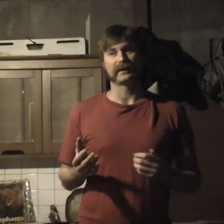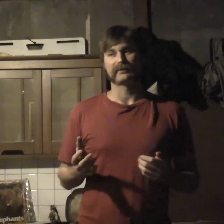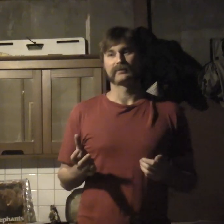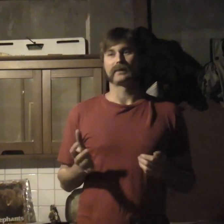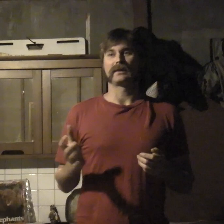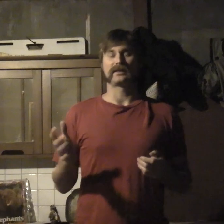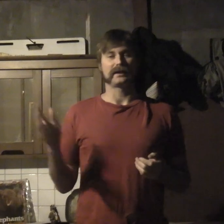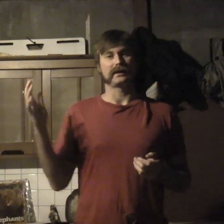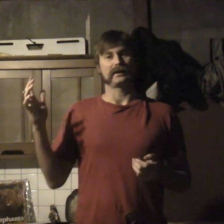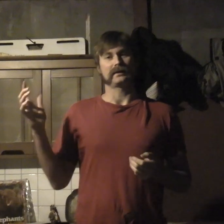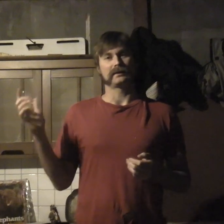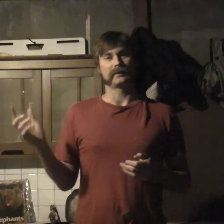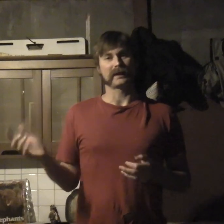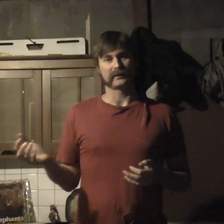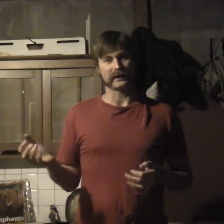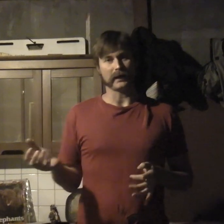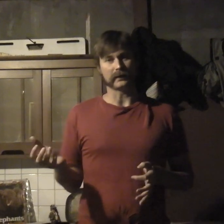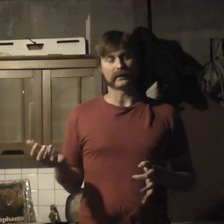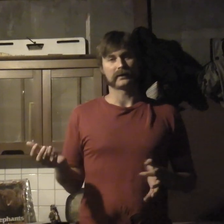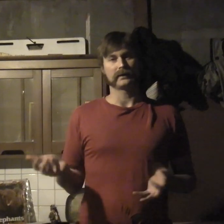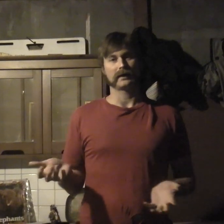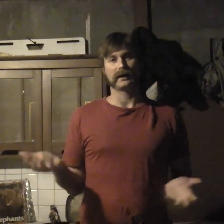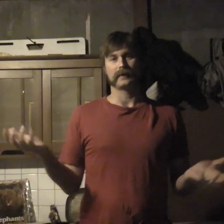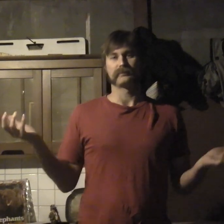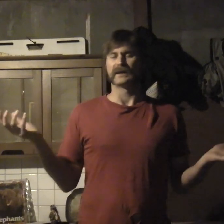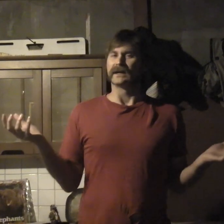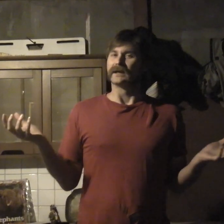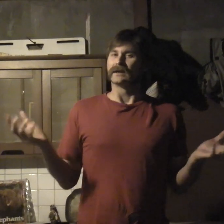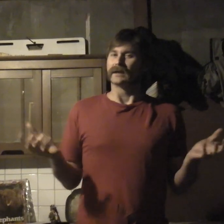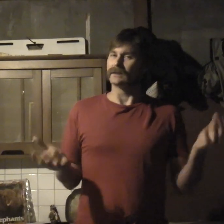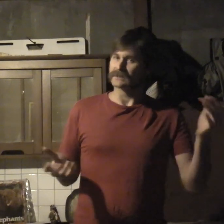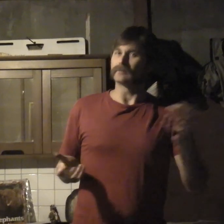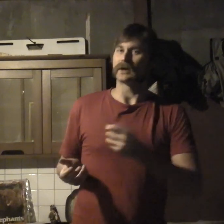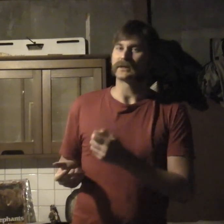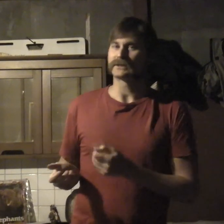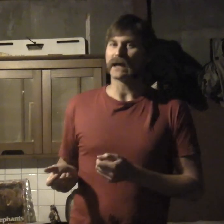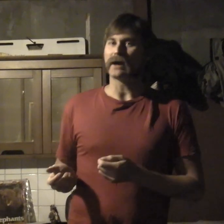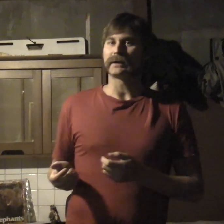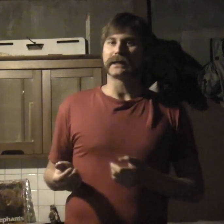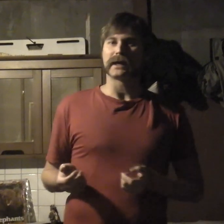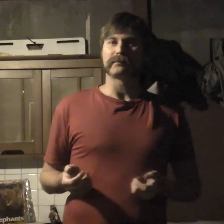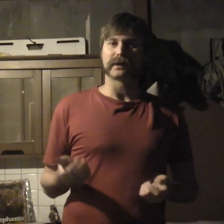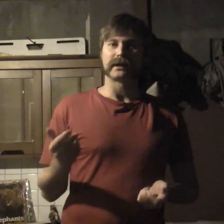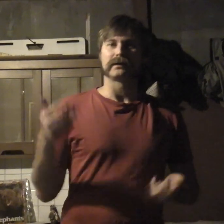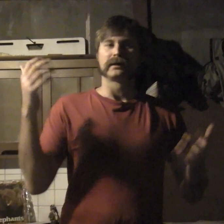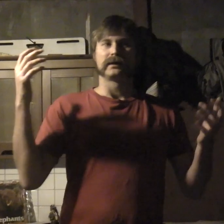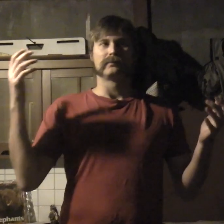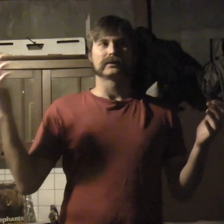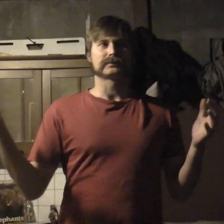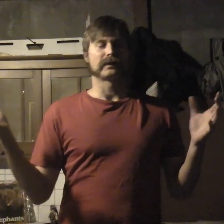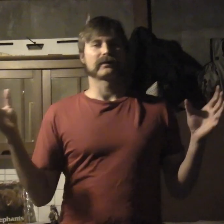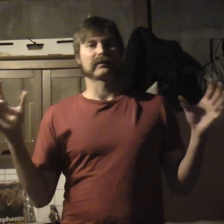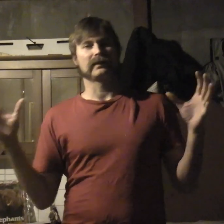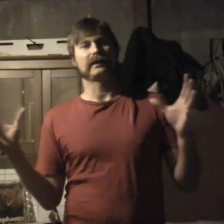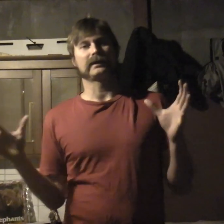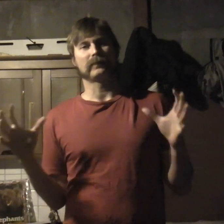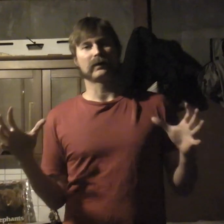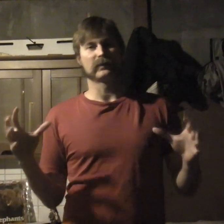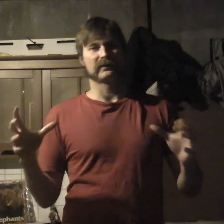I've been thinking about the end. In some part desiring the end but most part thinking about what